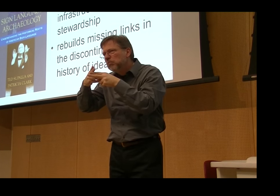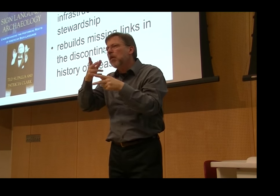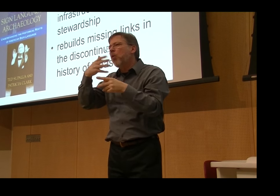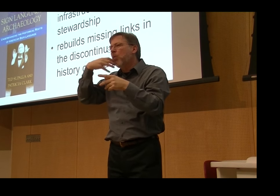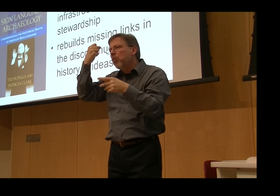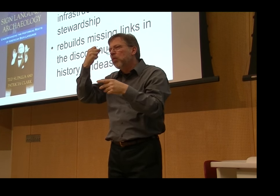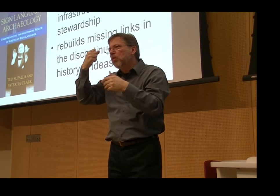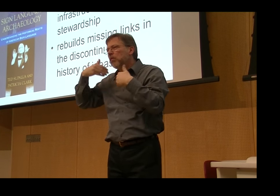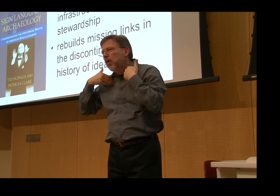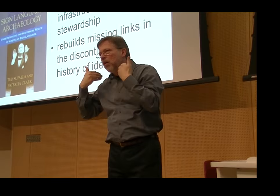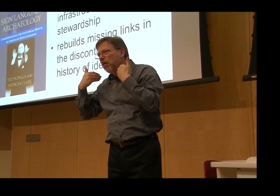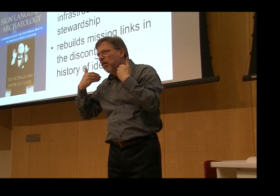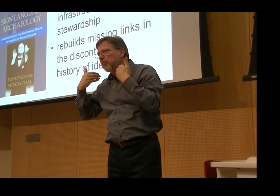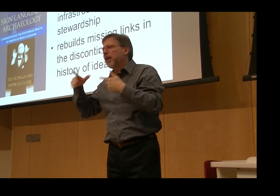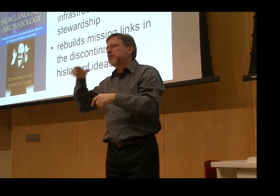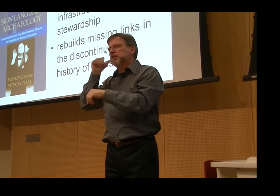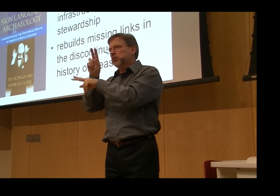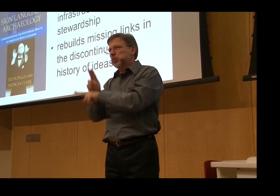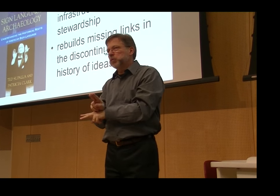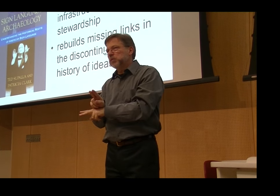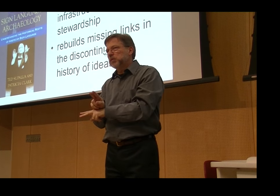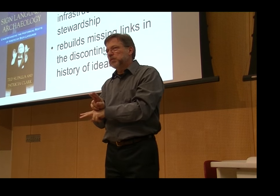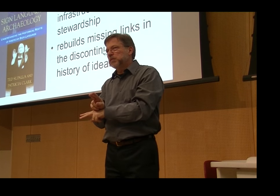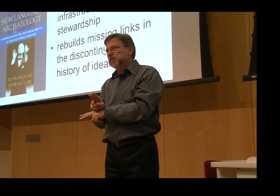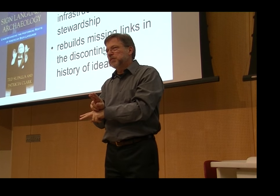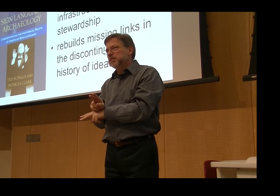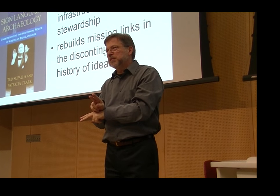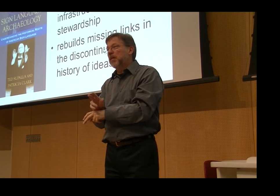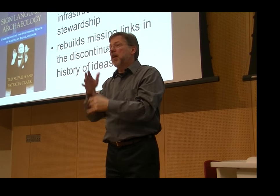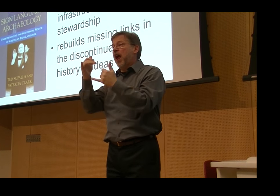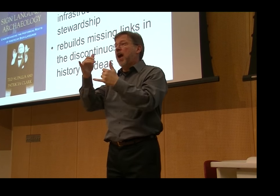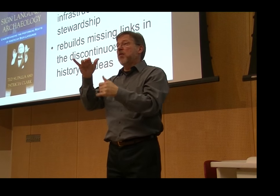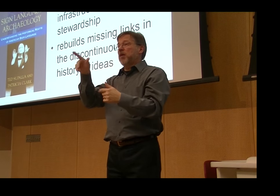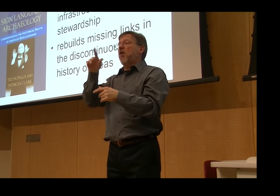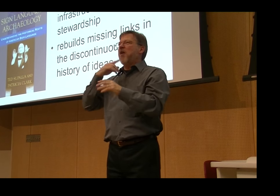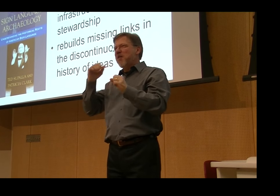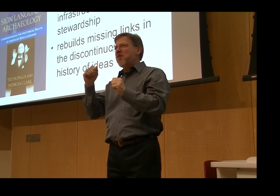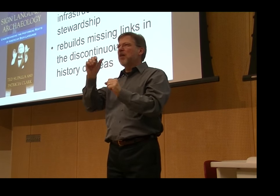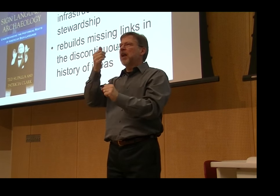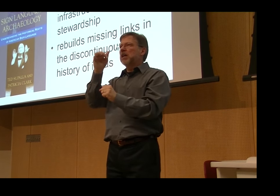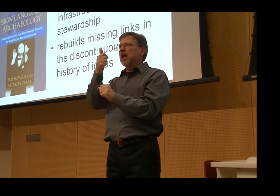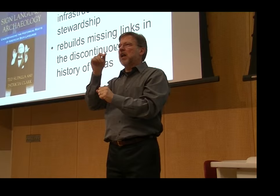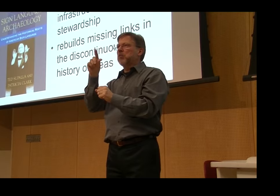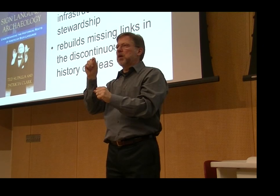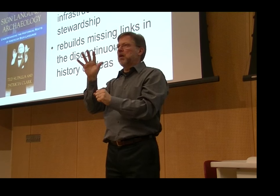dictionaries, but there may have been other dictionaries, but these are the ones that were recognized. Within the films,